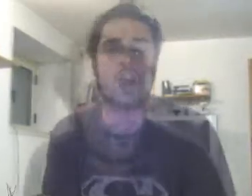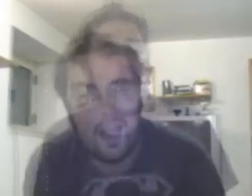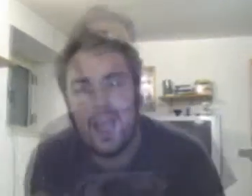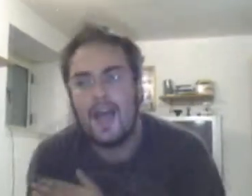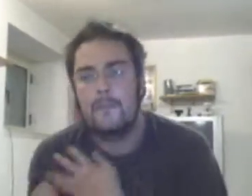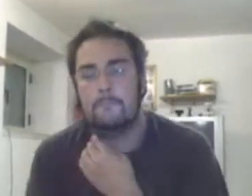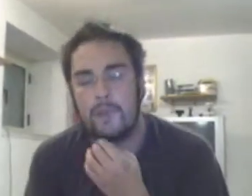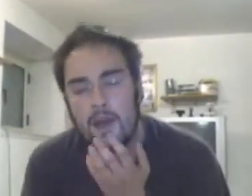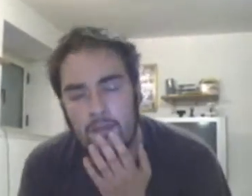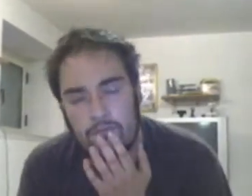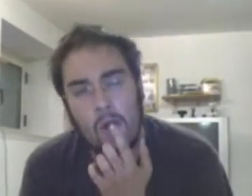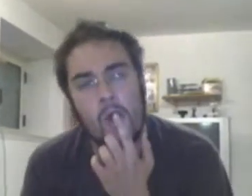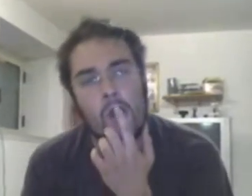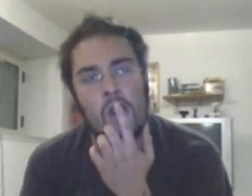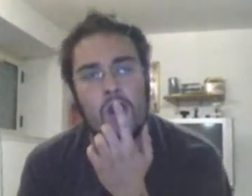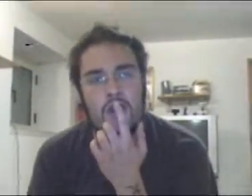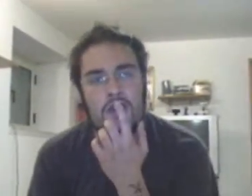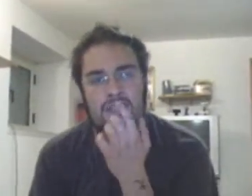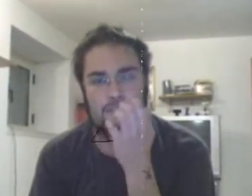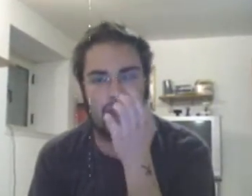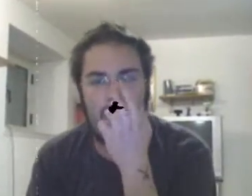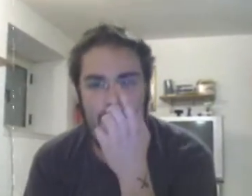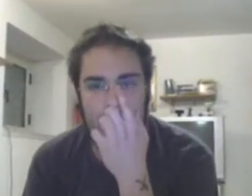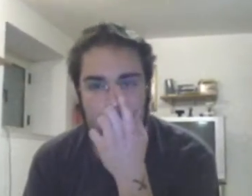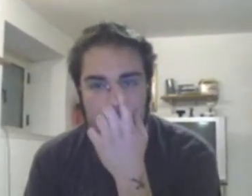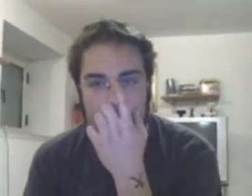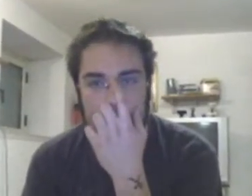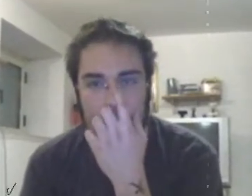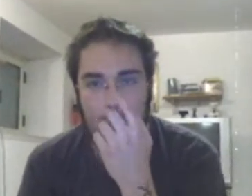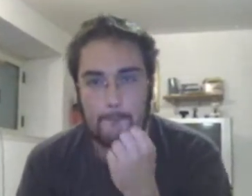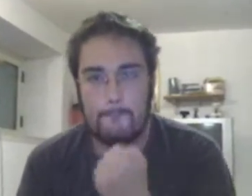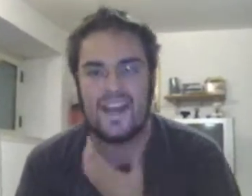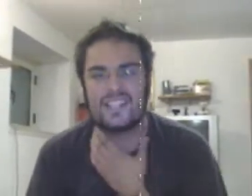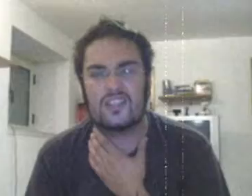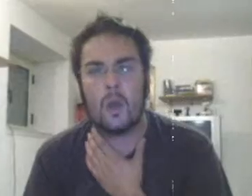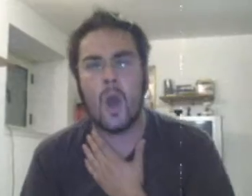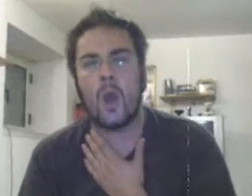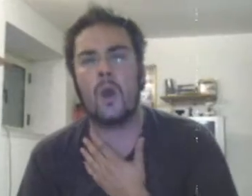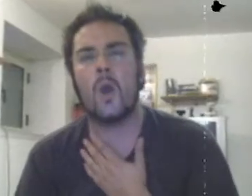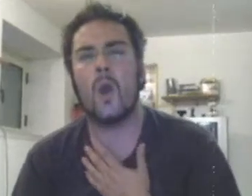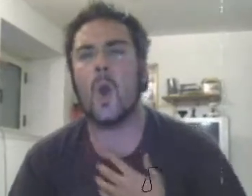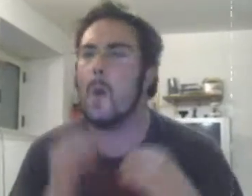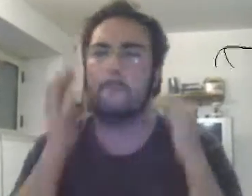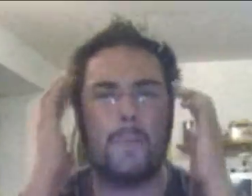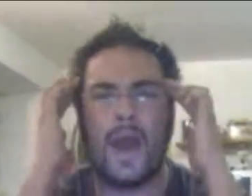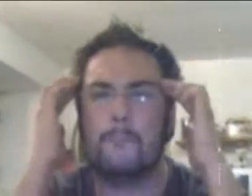My voice My eyes My soul My